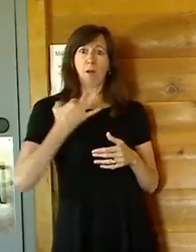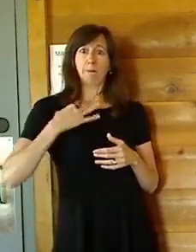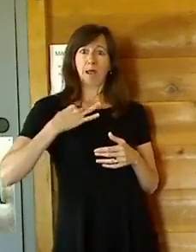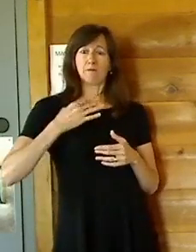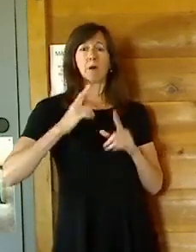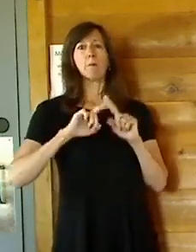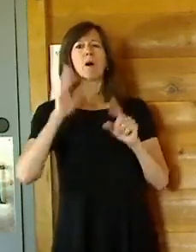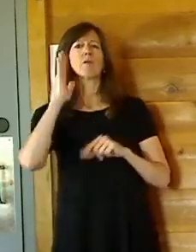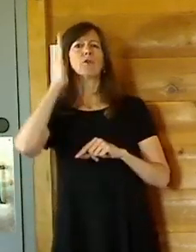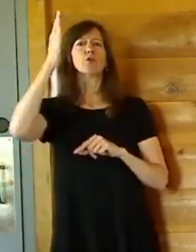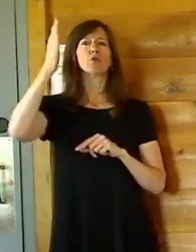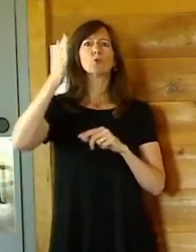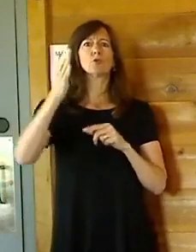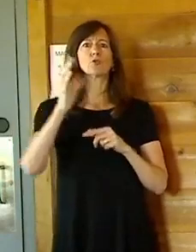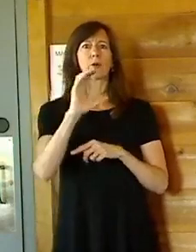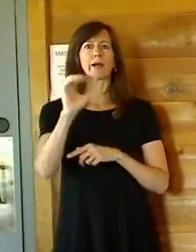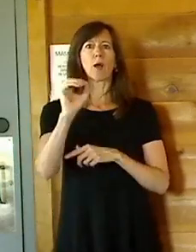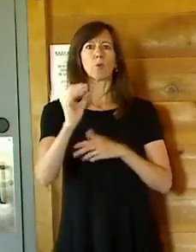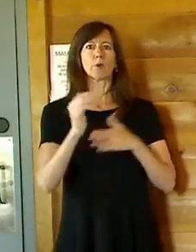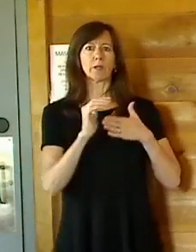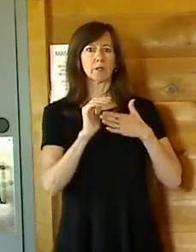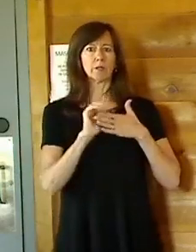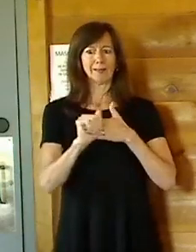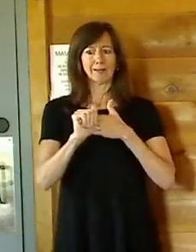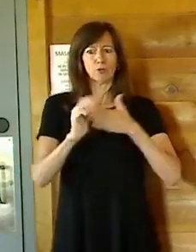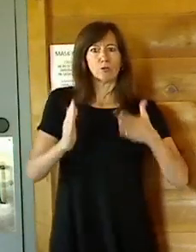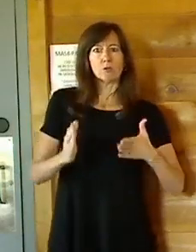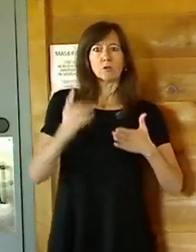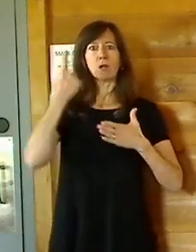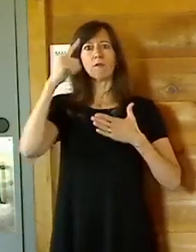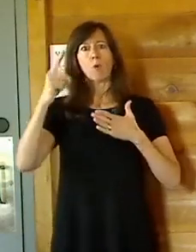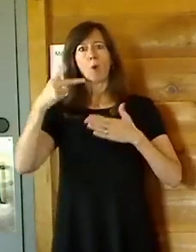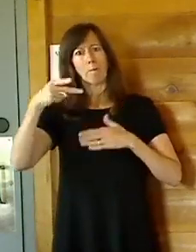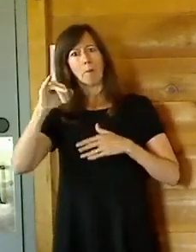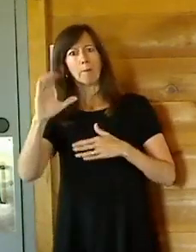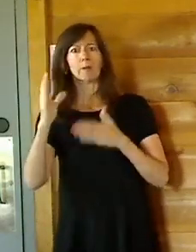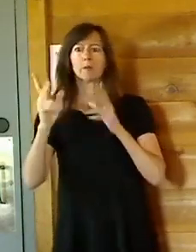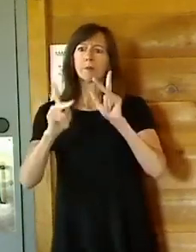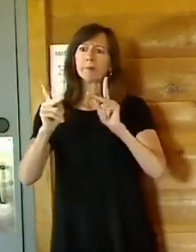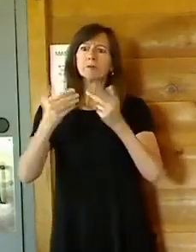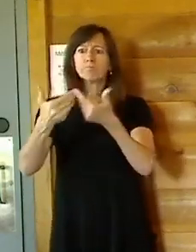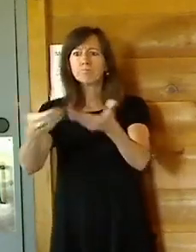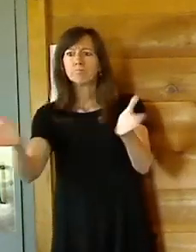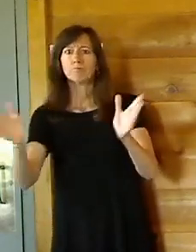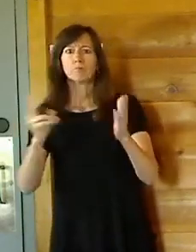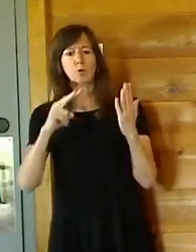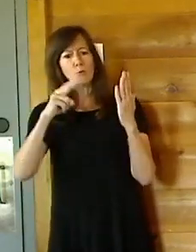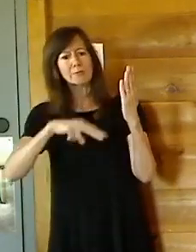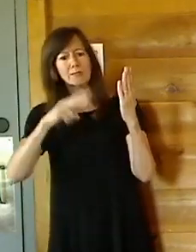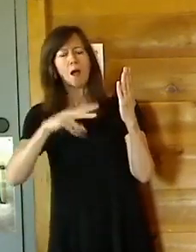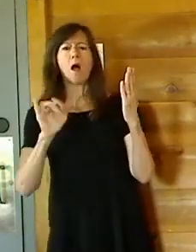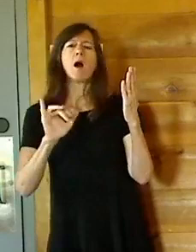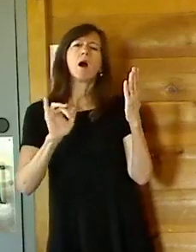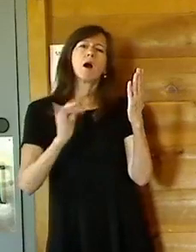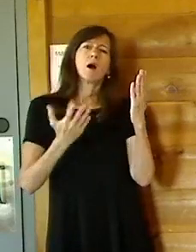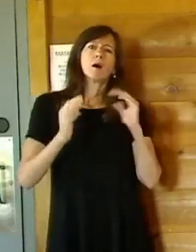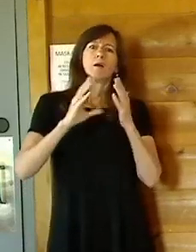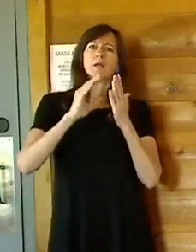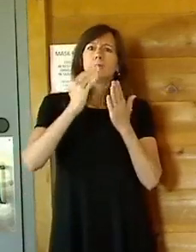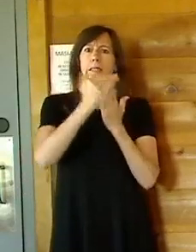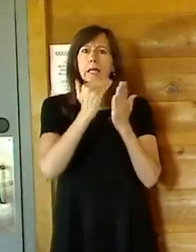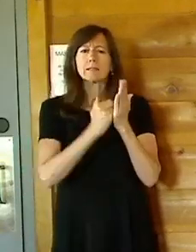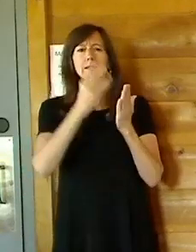county leaders to be able, and the public, to see both successes, missteps, and lessons learned commission the book.